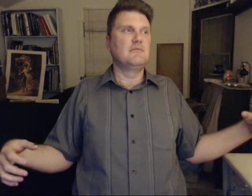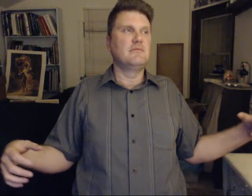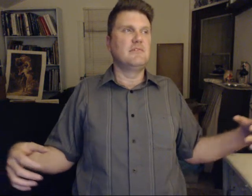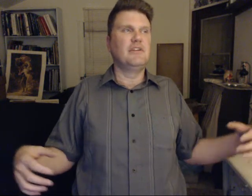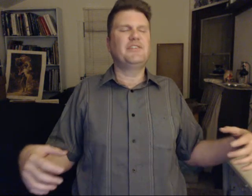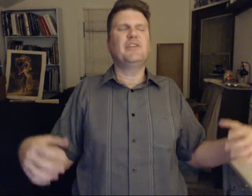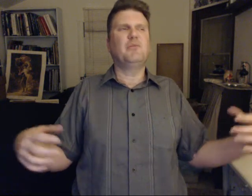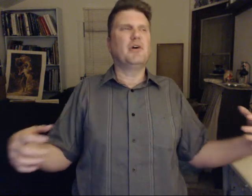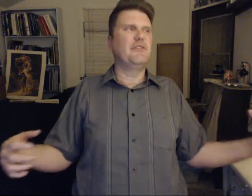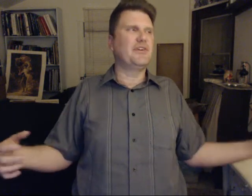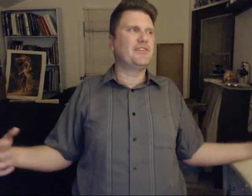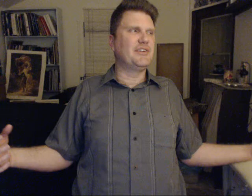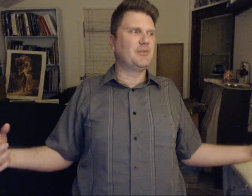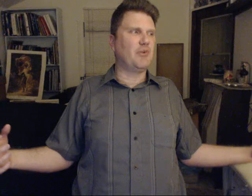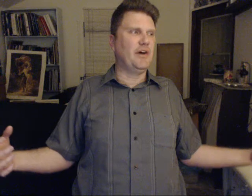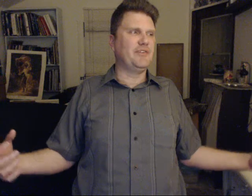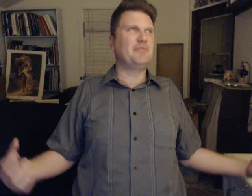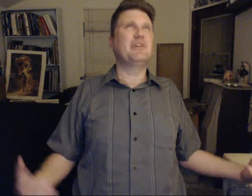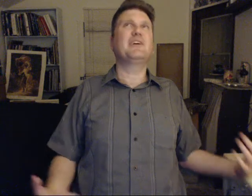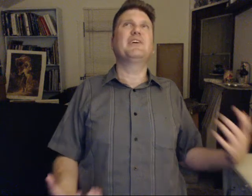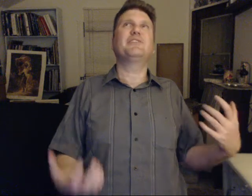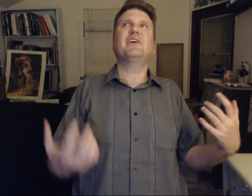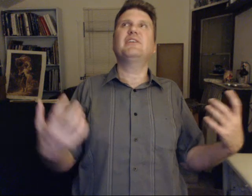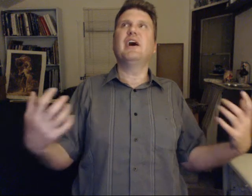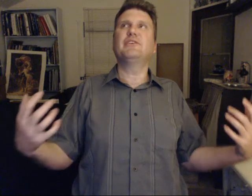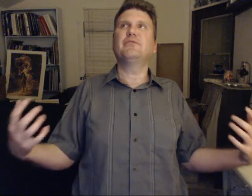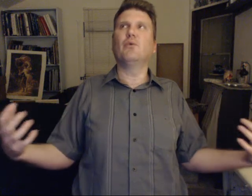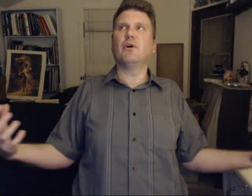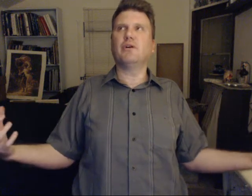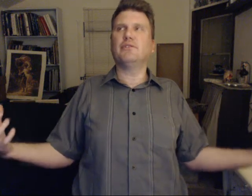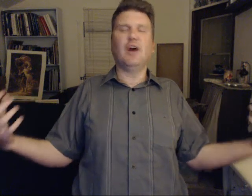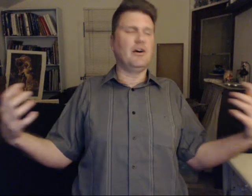This is not part of your ascension process. Meaning, ascend as for knowledge.